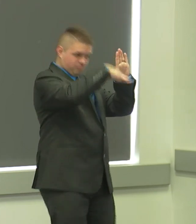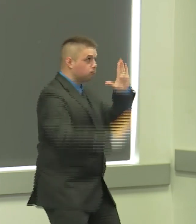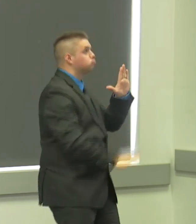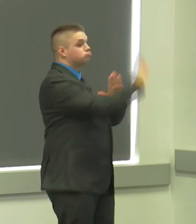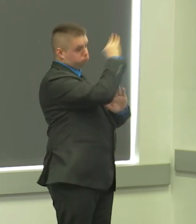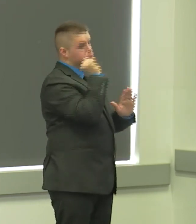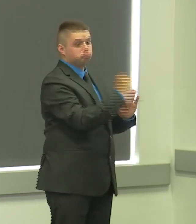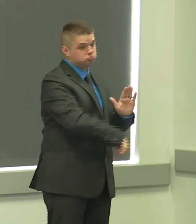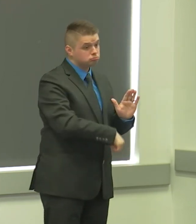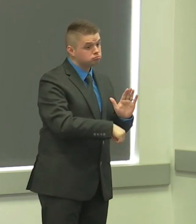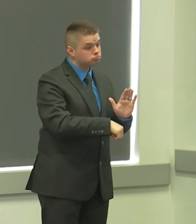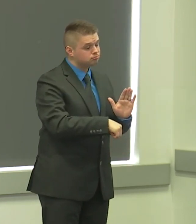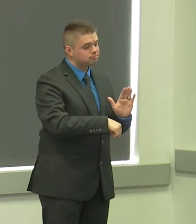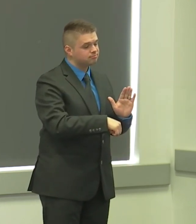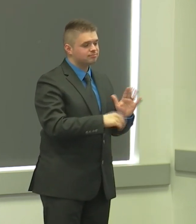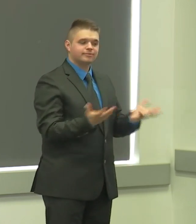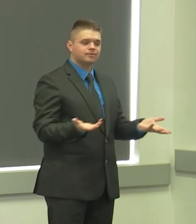So at this point in time, we don't know.